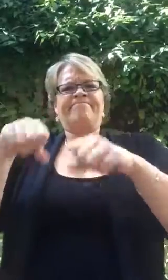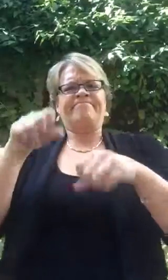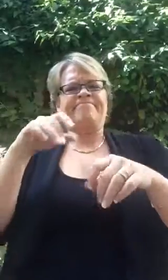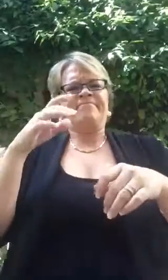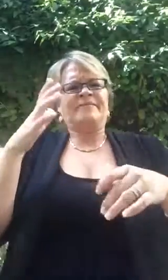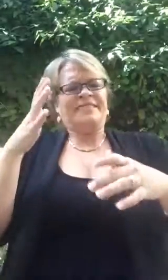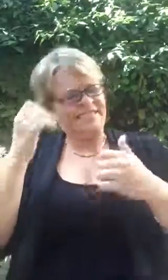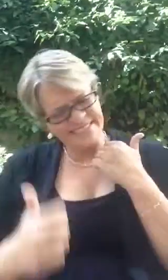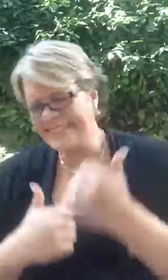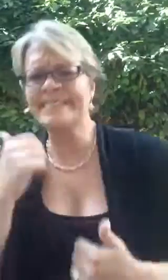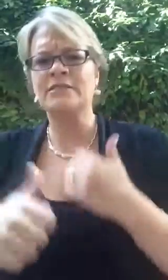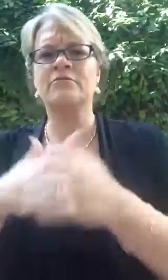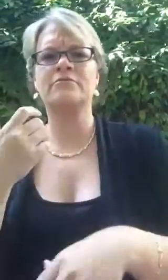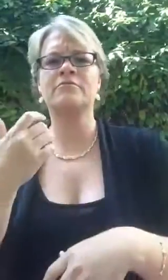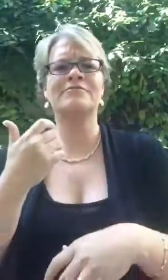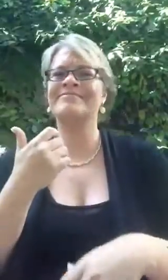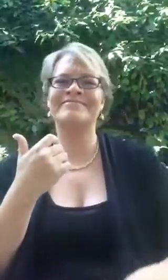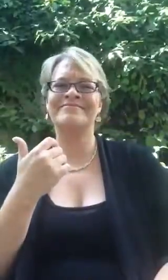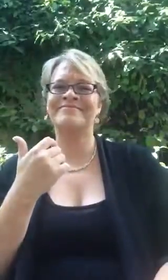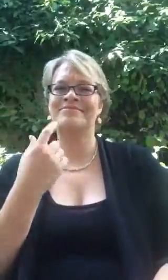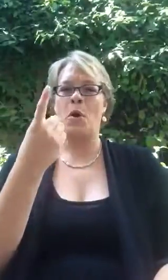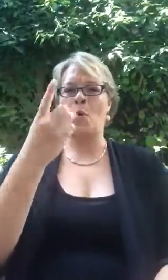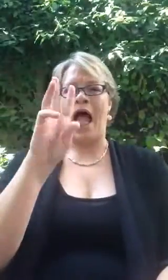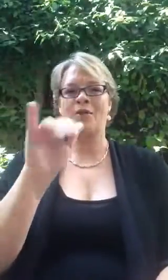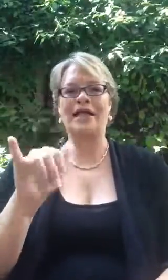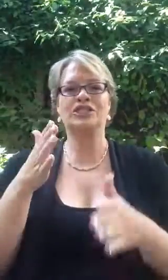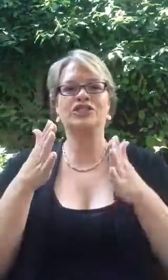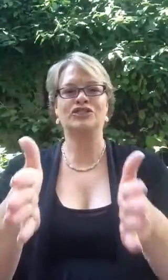You know how this is.